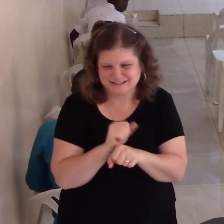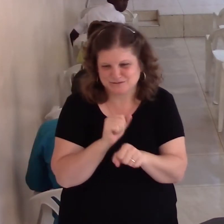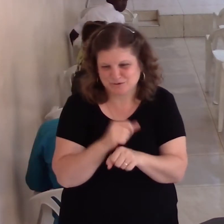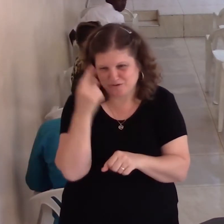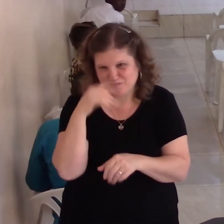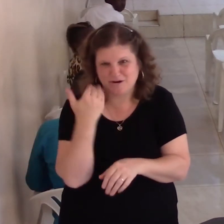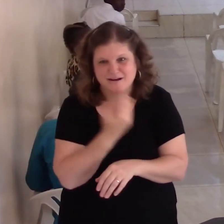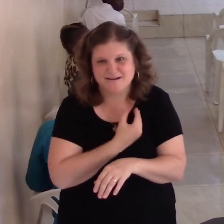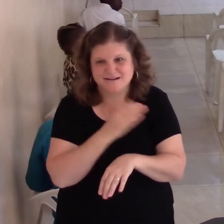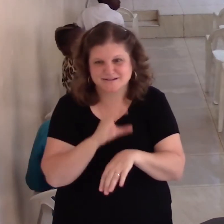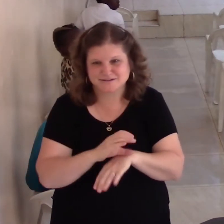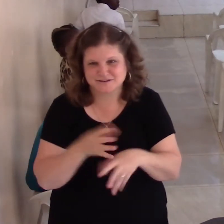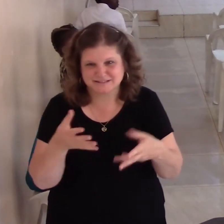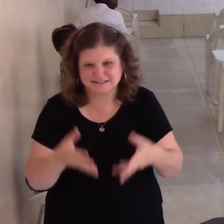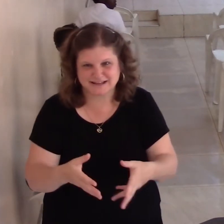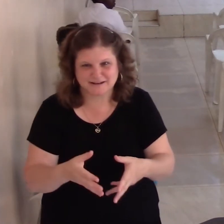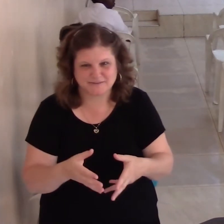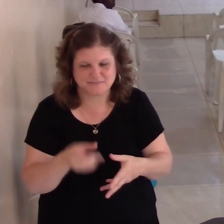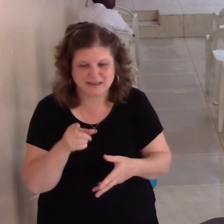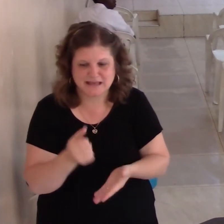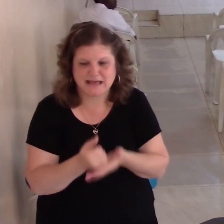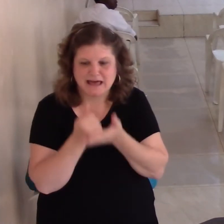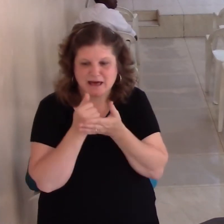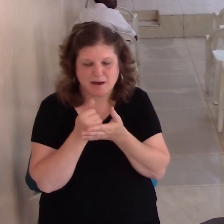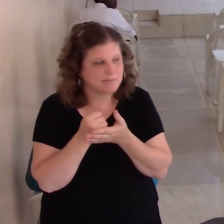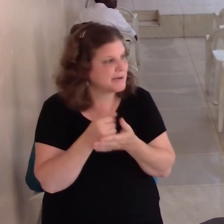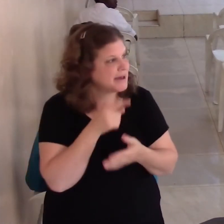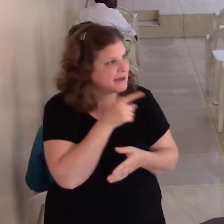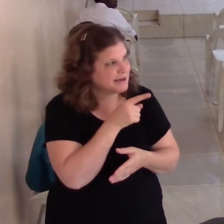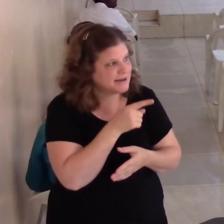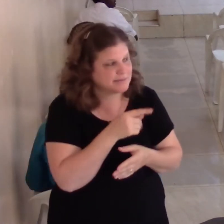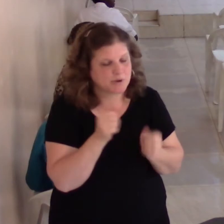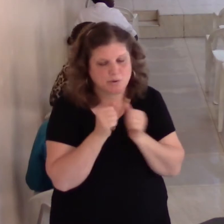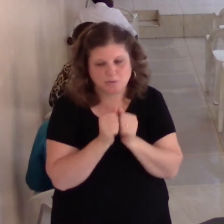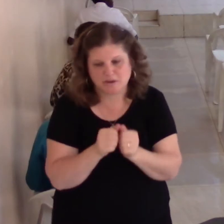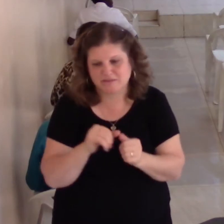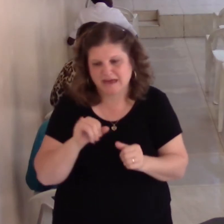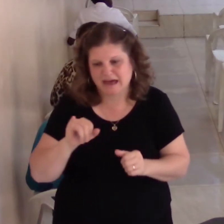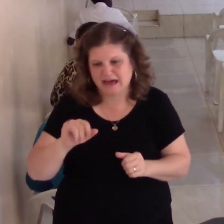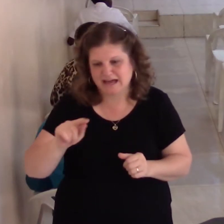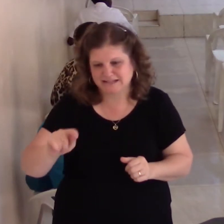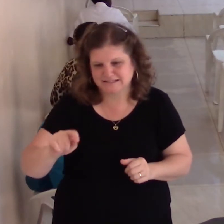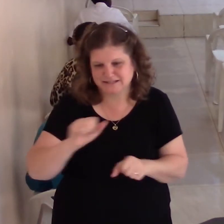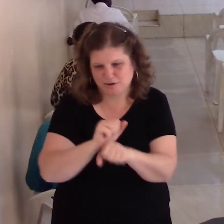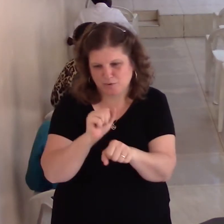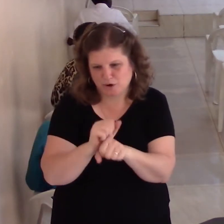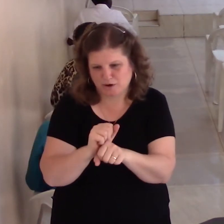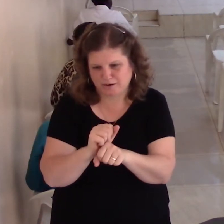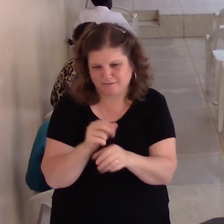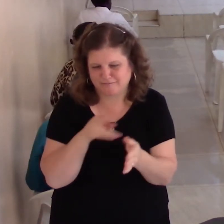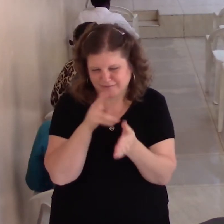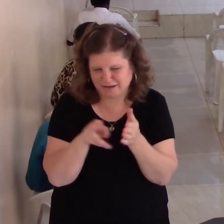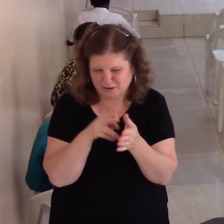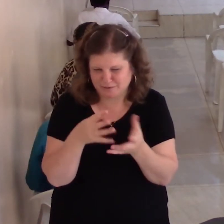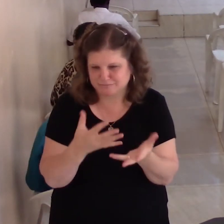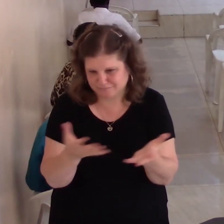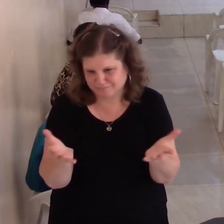church now. He's helping pastor for super IT work. It takes time to go through the videos, to edit, to do what?